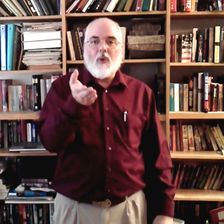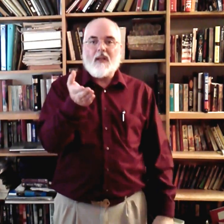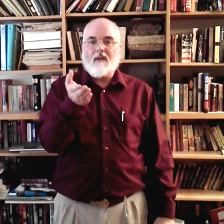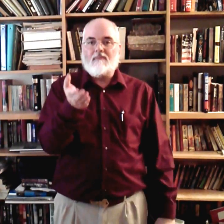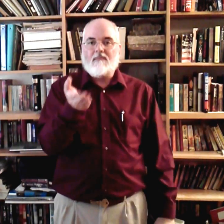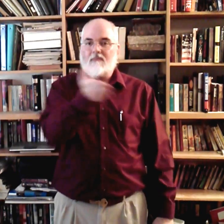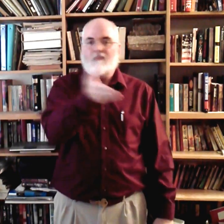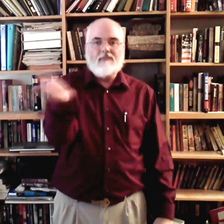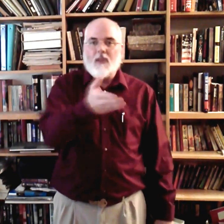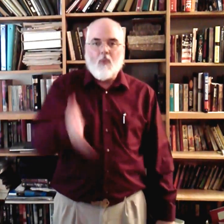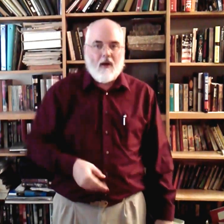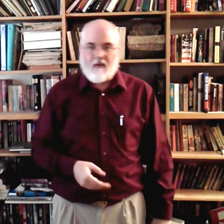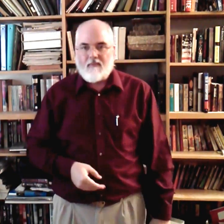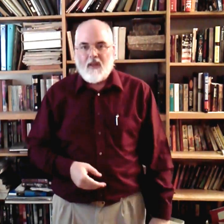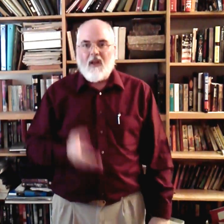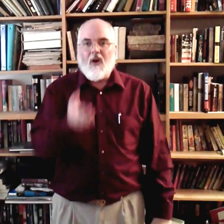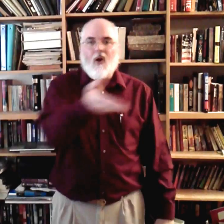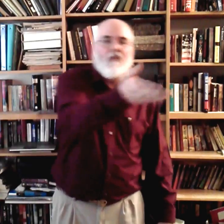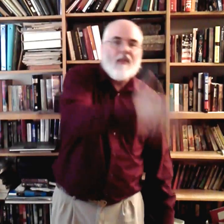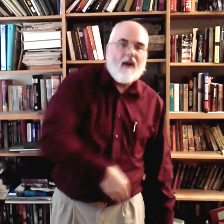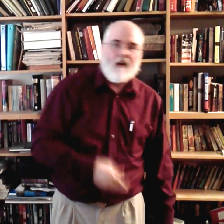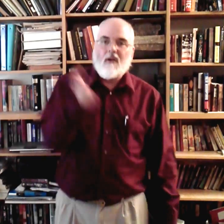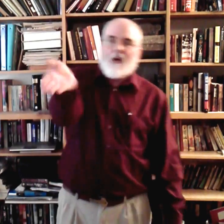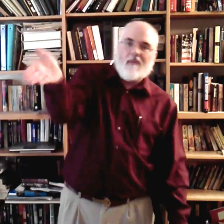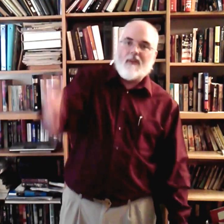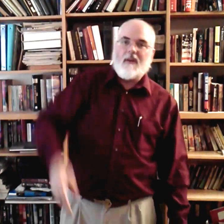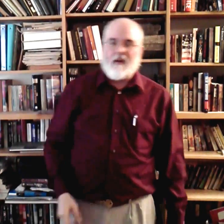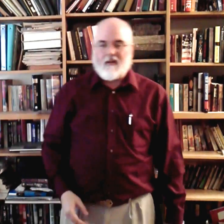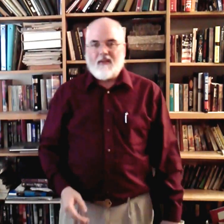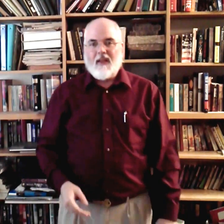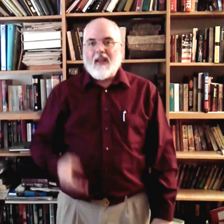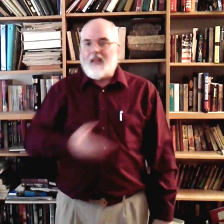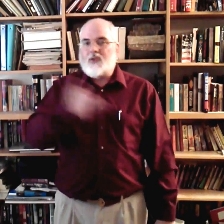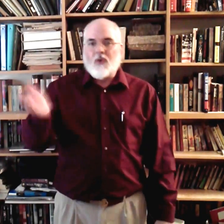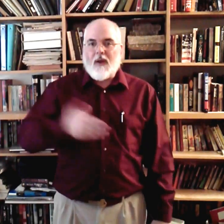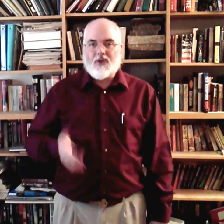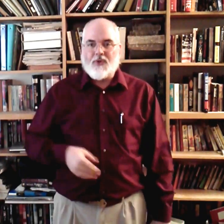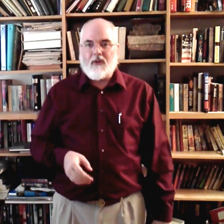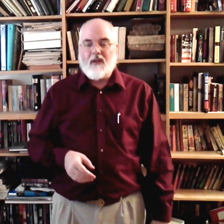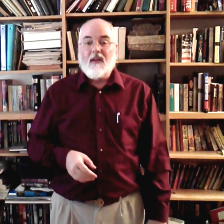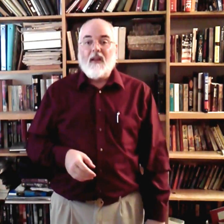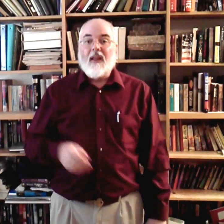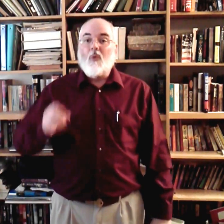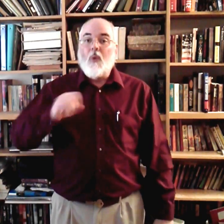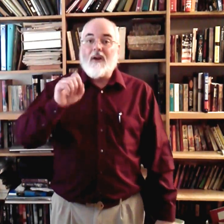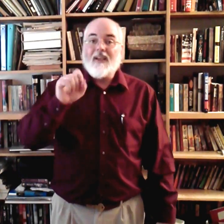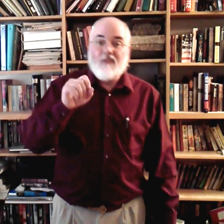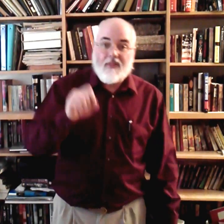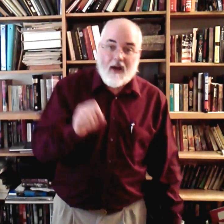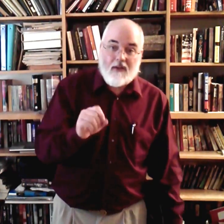somewhere. Over there. Over there. It's directional. Where is the there that's being